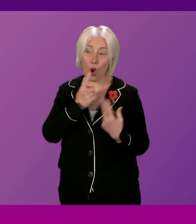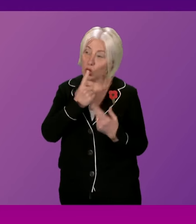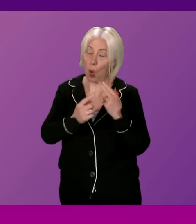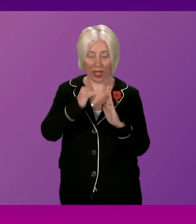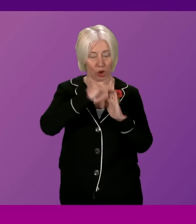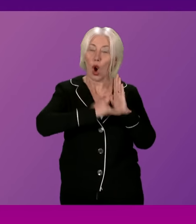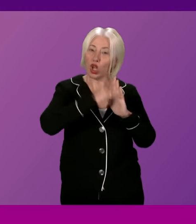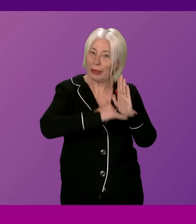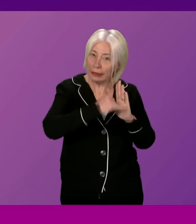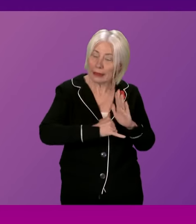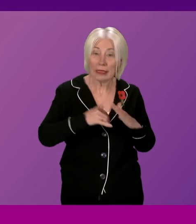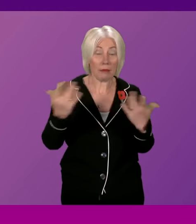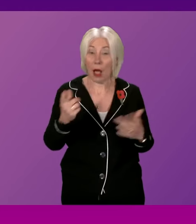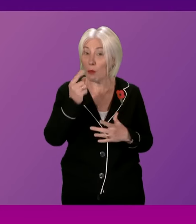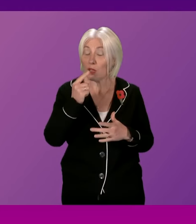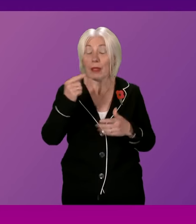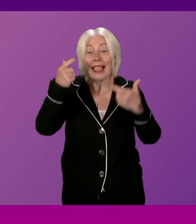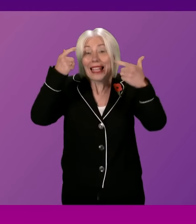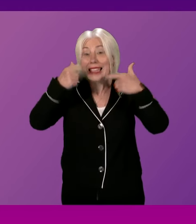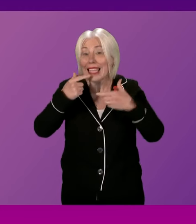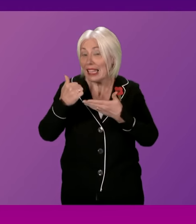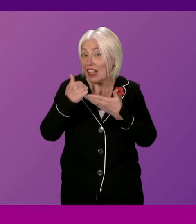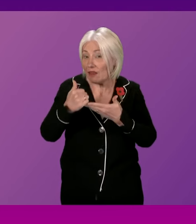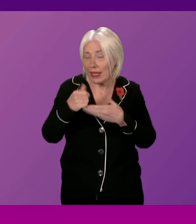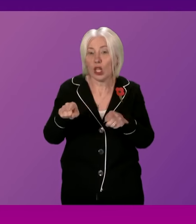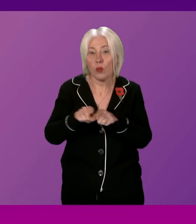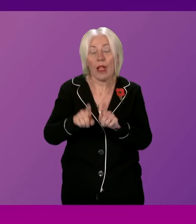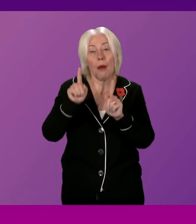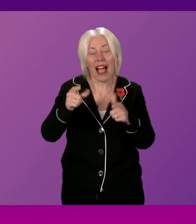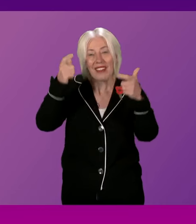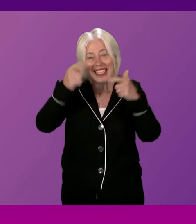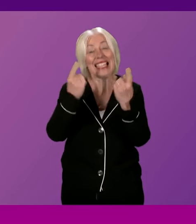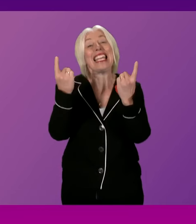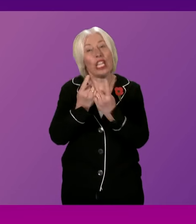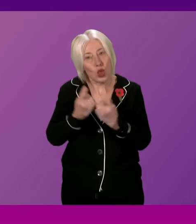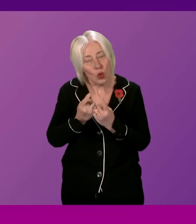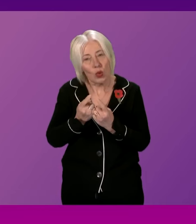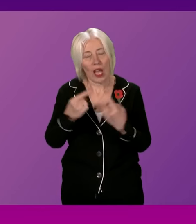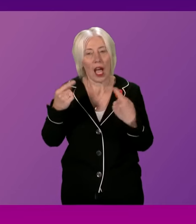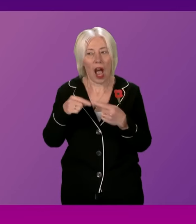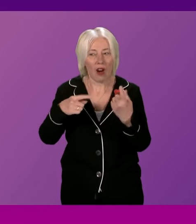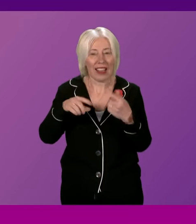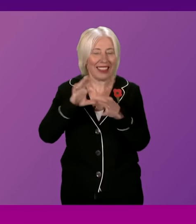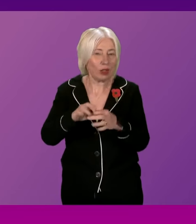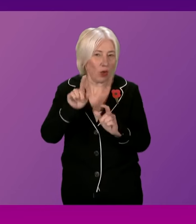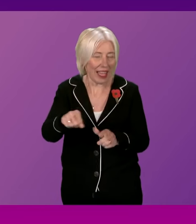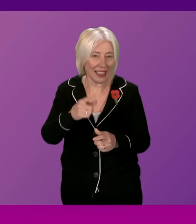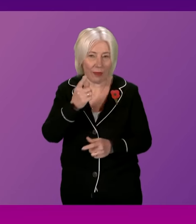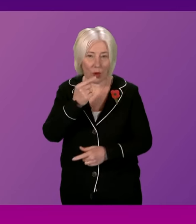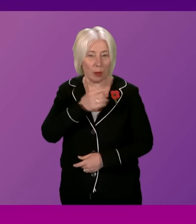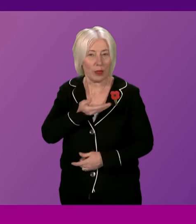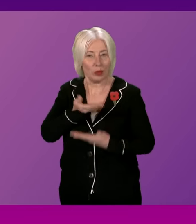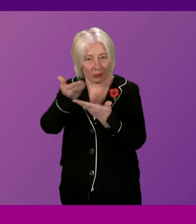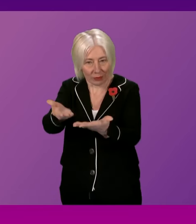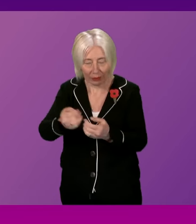documents, but where possible, the legal advice. But of course, there are legal issues around legal privilege which have to be considered, presenting officer. Anas